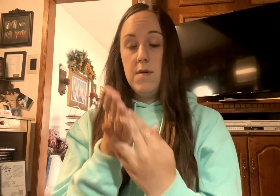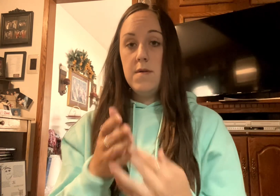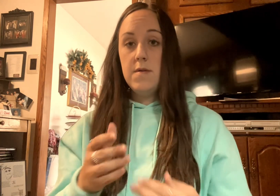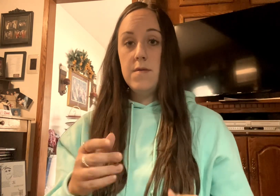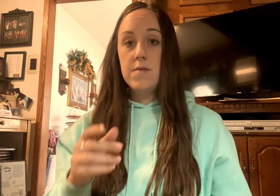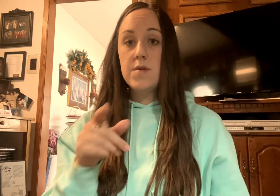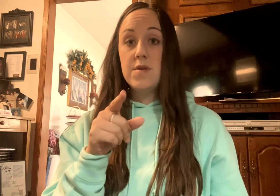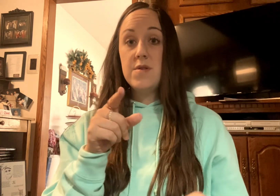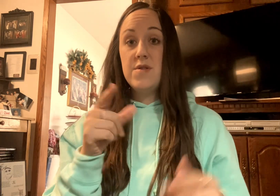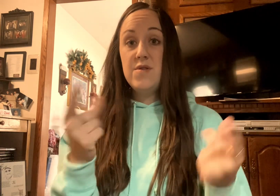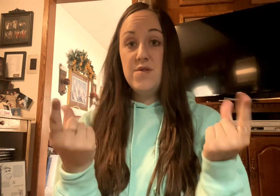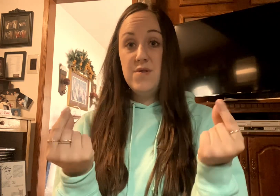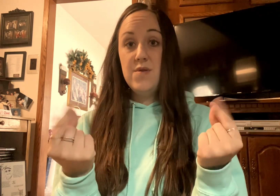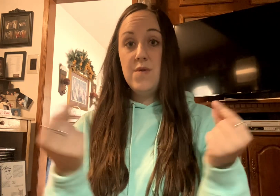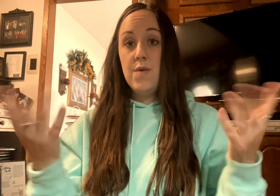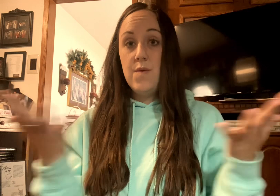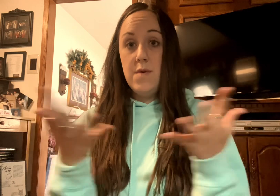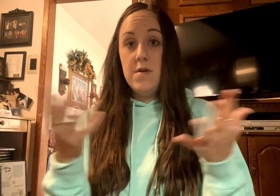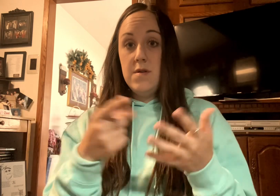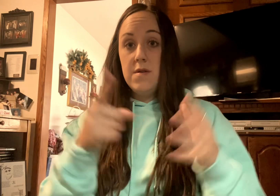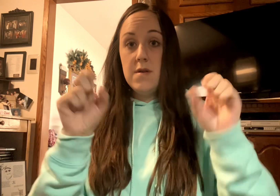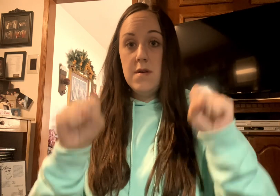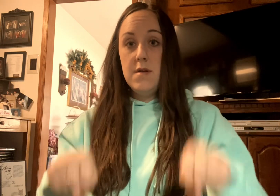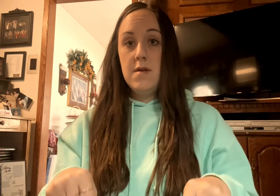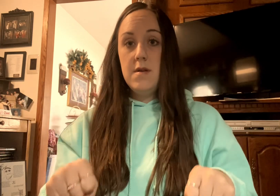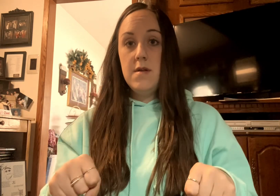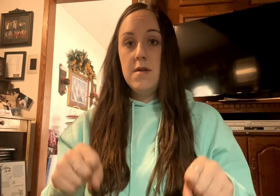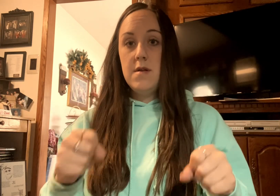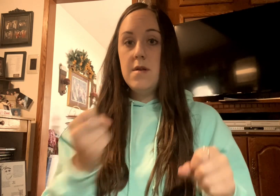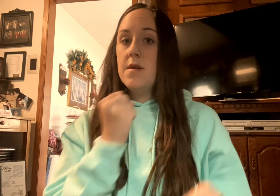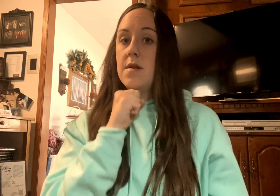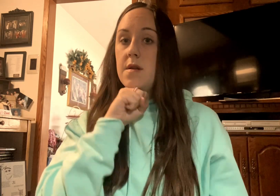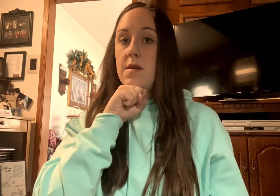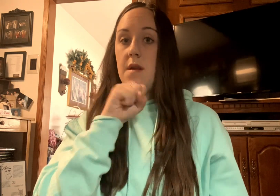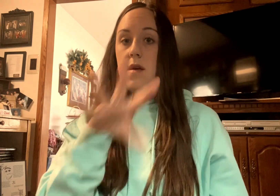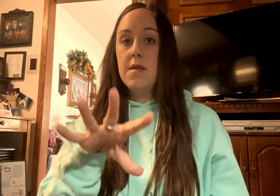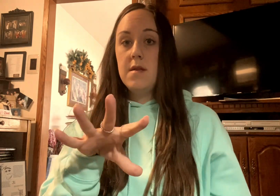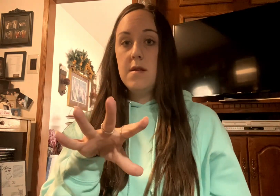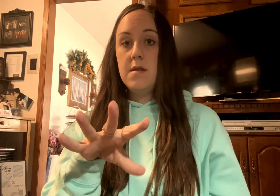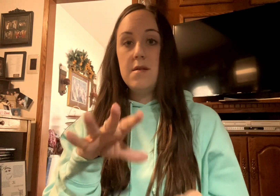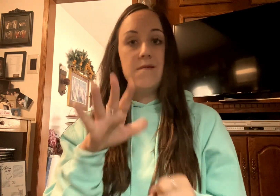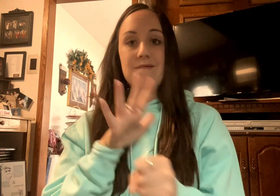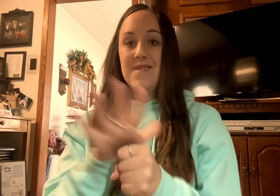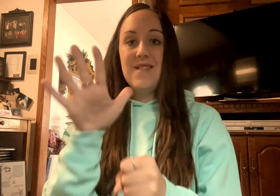do all you can but nothing is ever enough Oh,